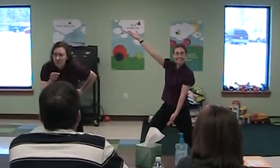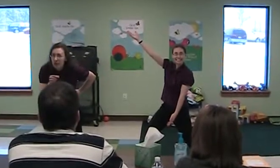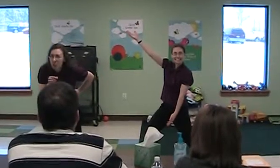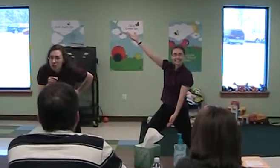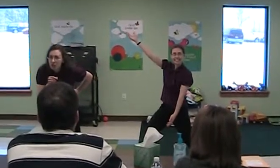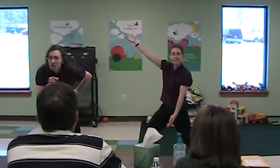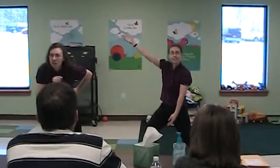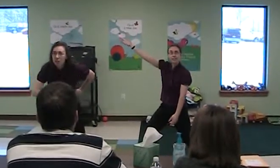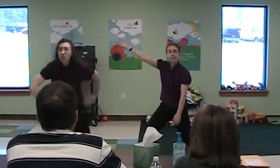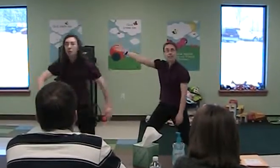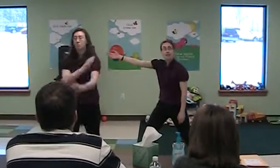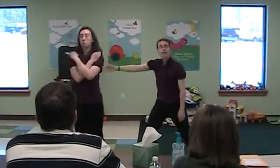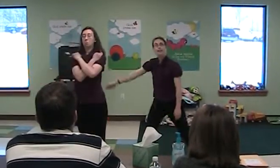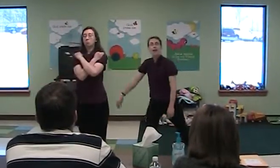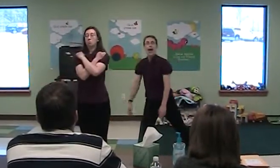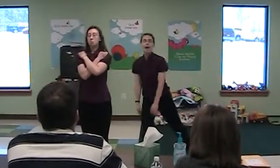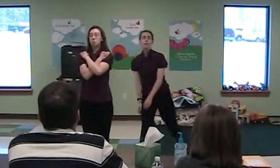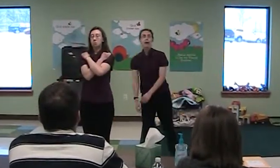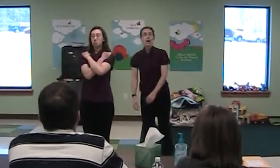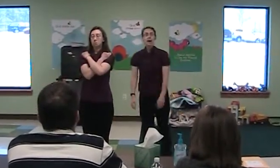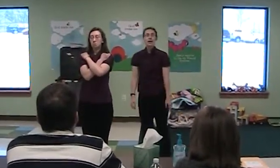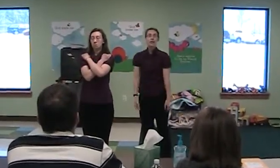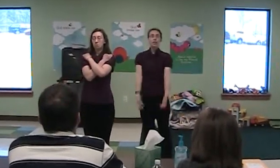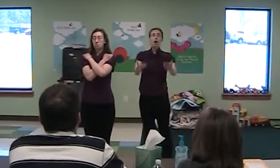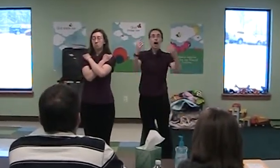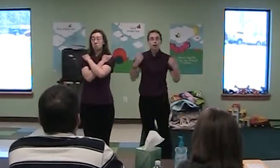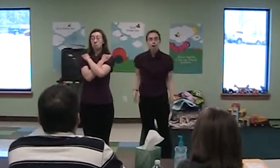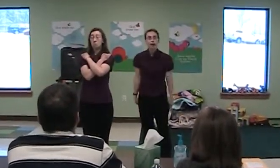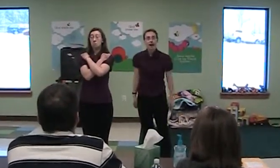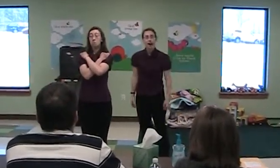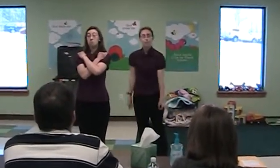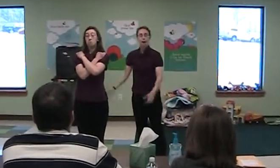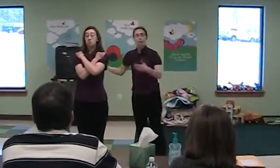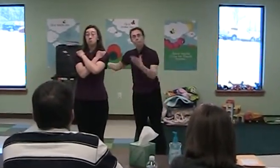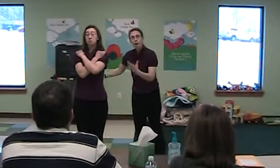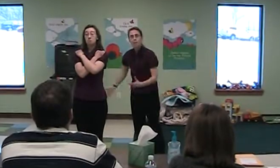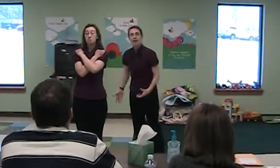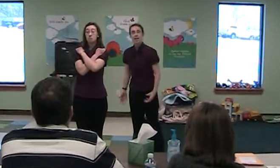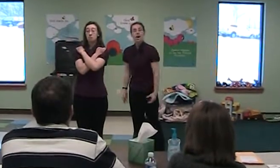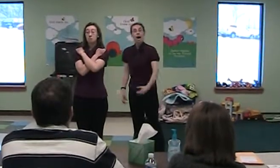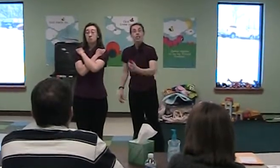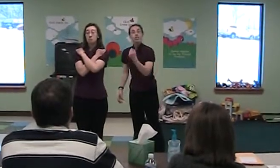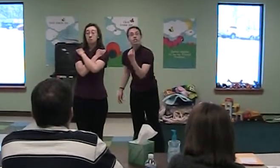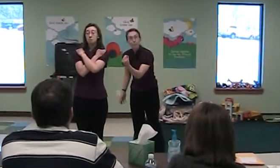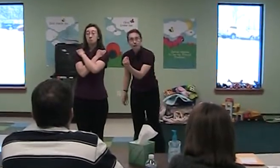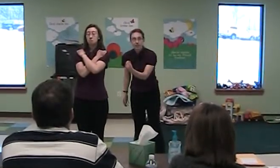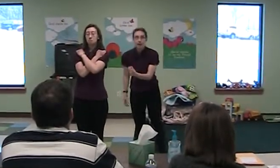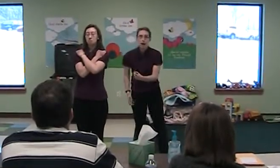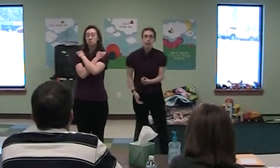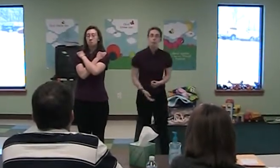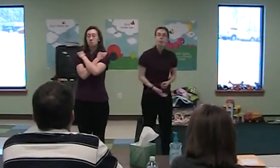name was? No name? He got no name! Mummy! Egyptian mummy!